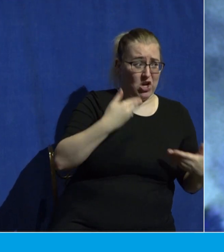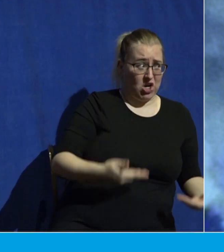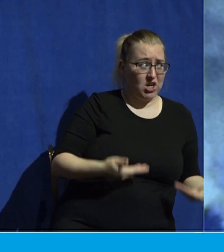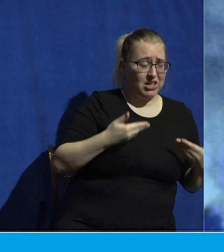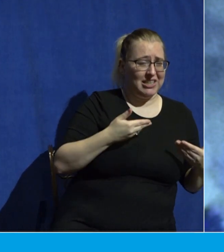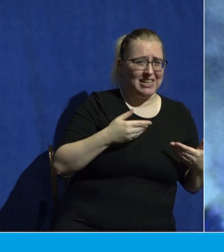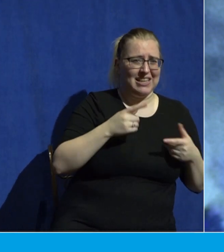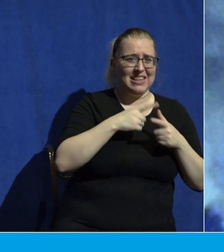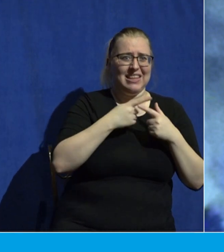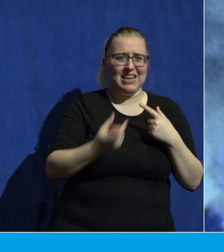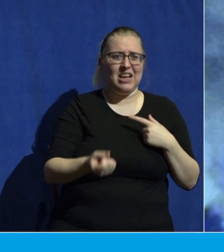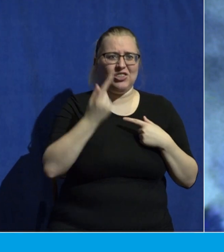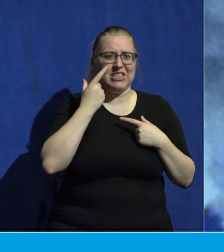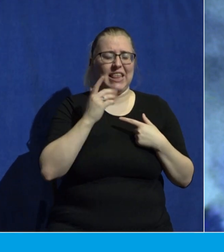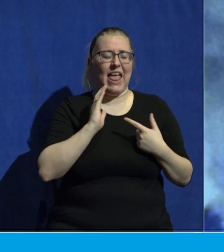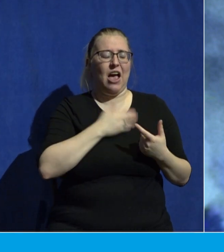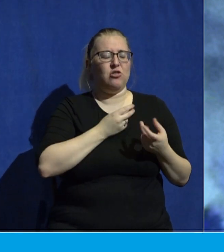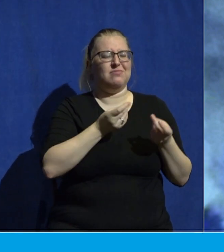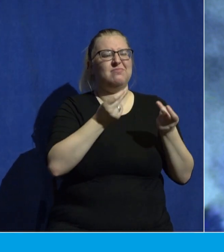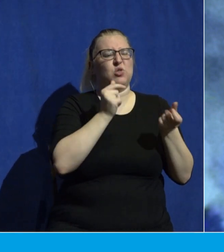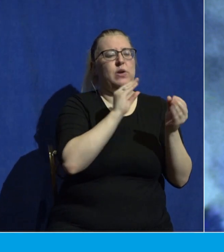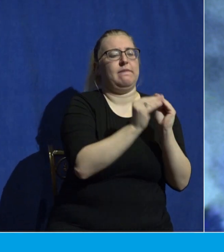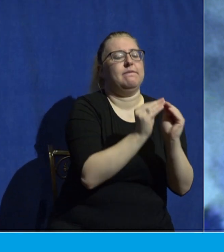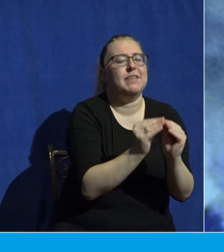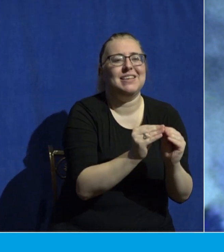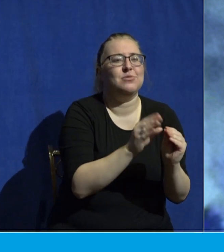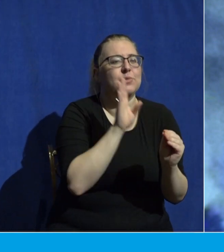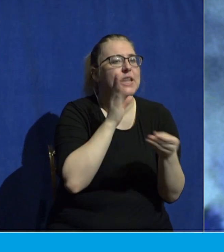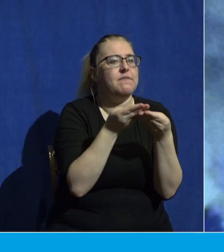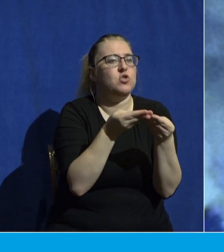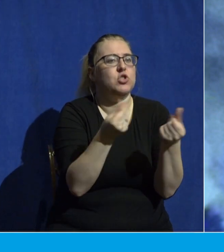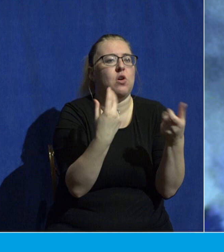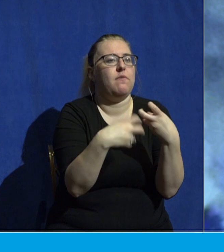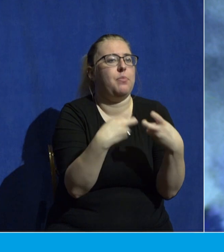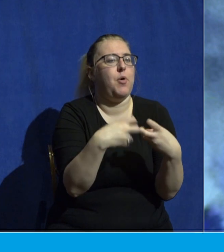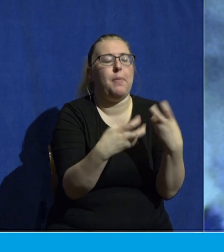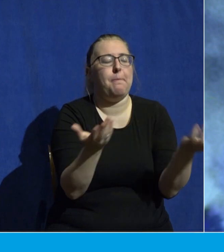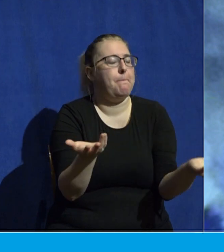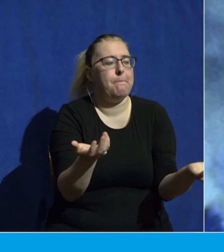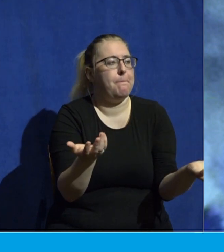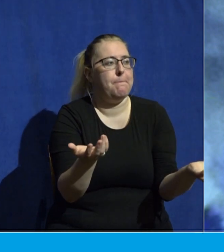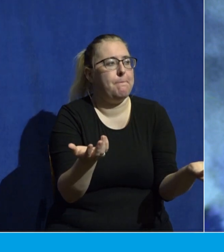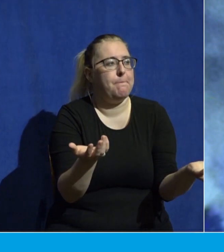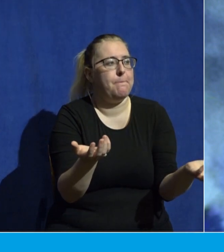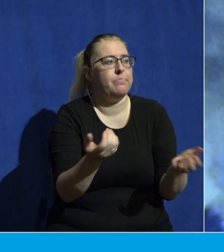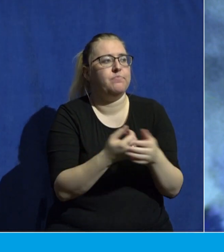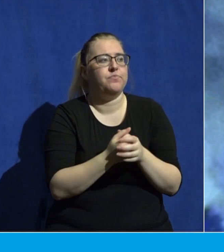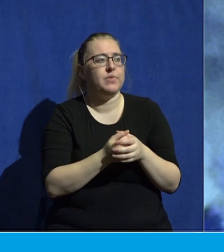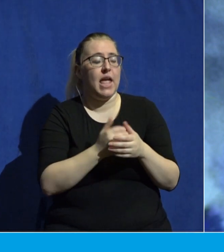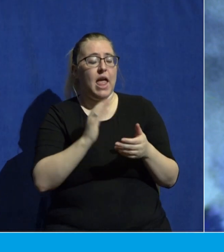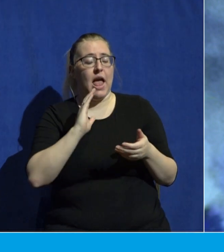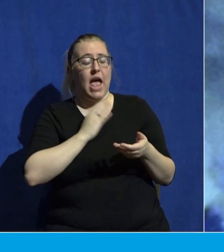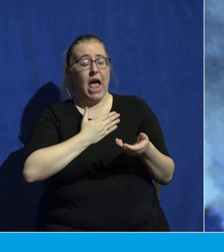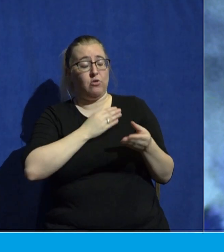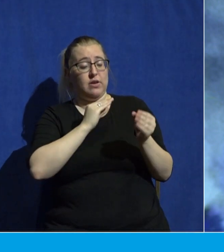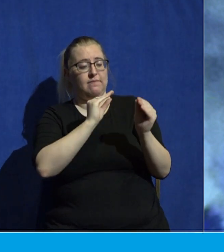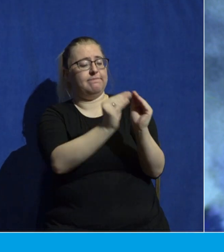will never remedy our problem. Our quick fixes will not get it done. We need